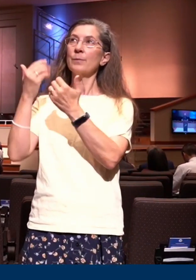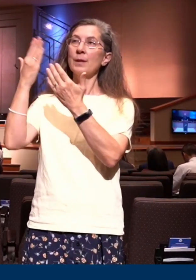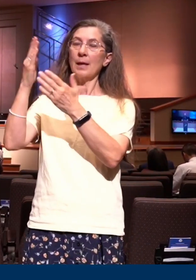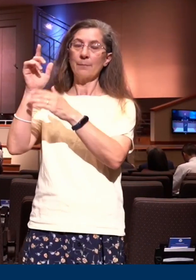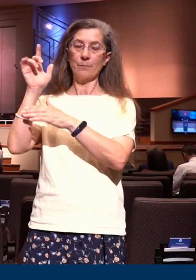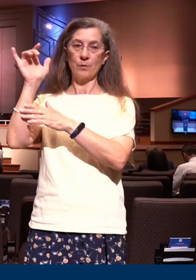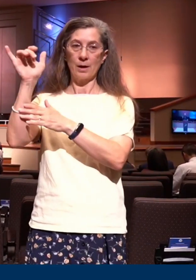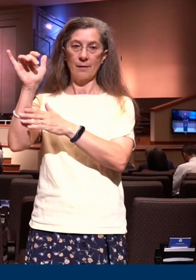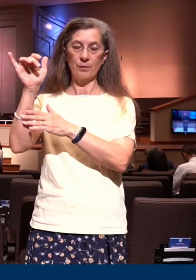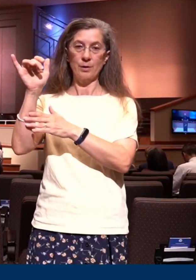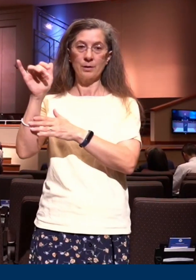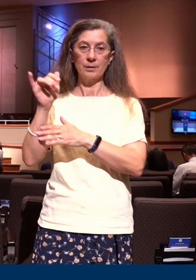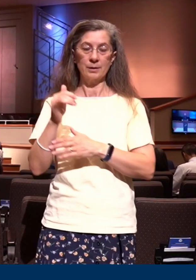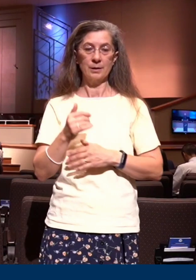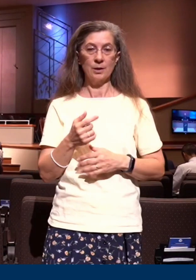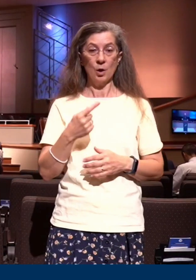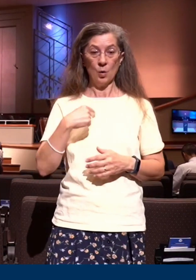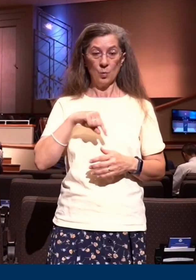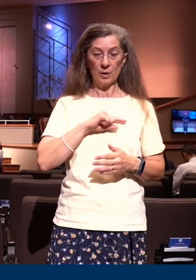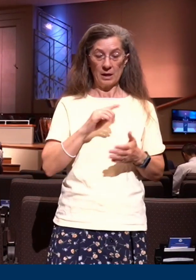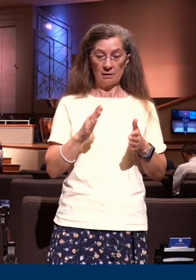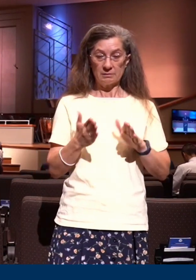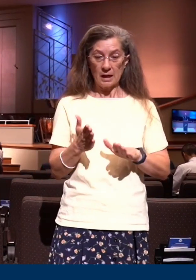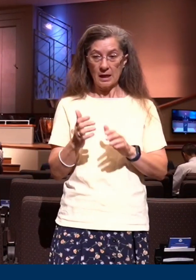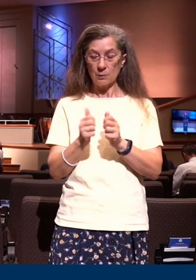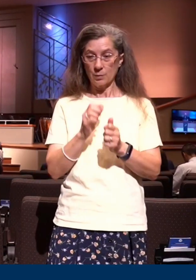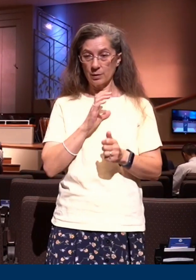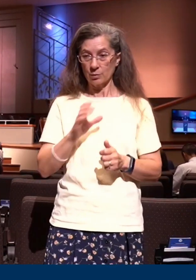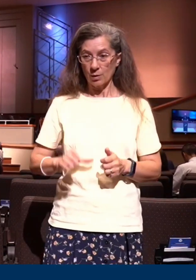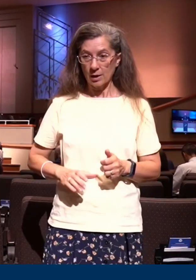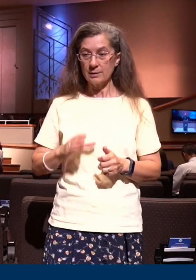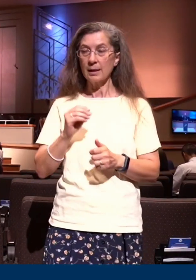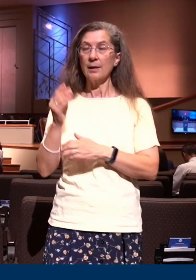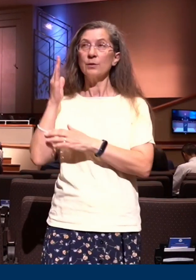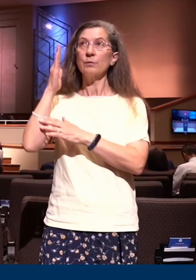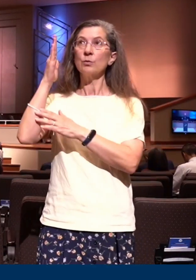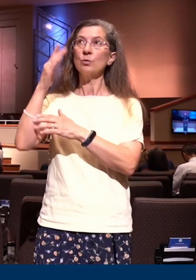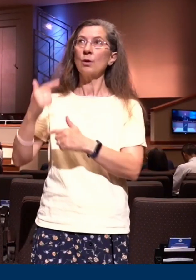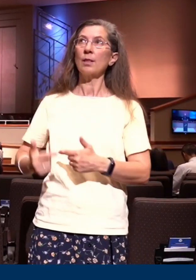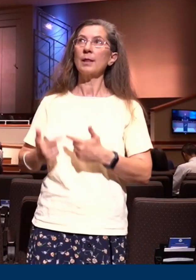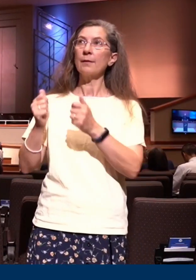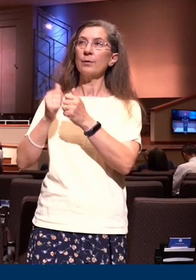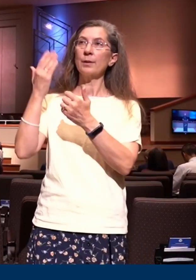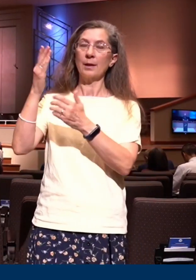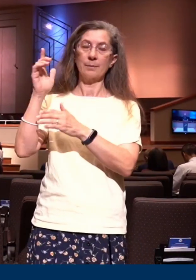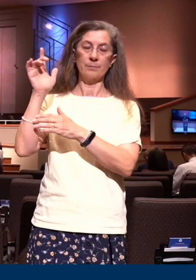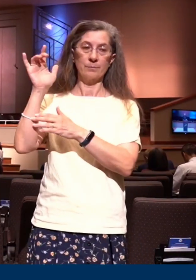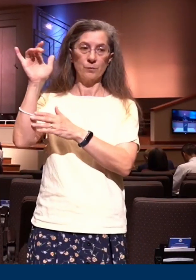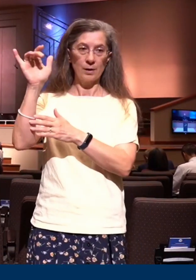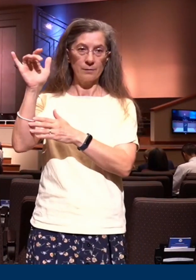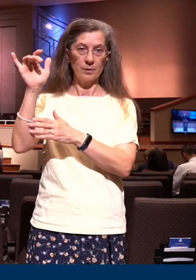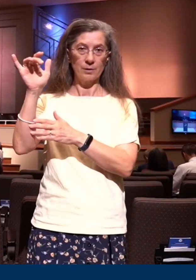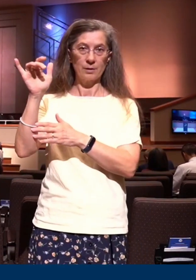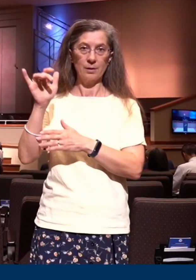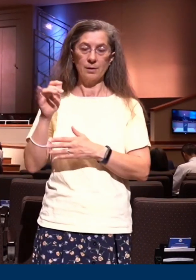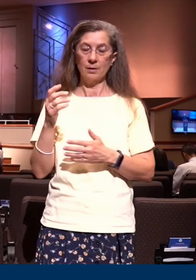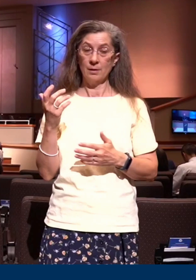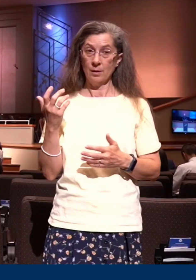8, if we be dead with Christ, we believe also that we shall live with Him. The power of this chapter is the fact